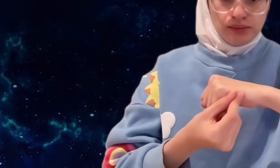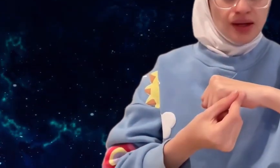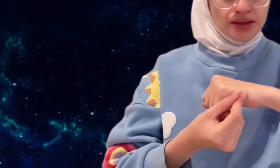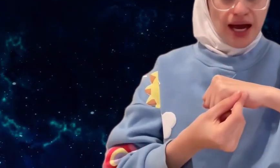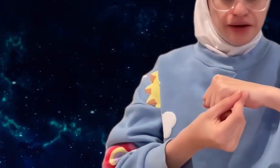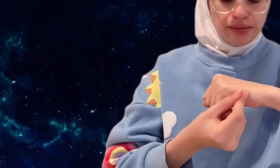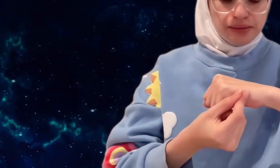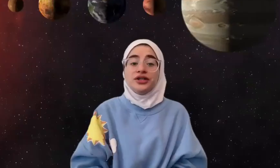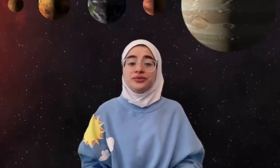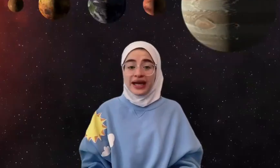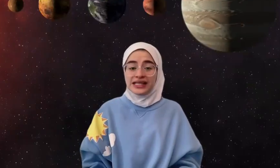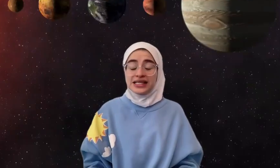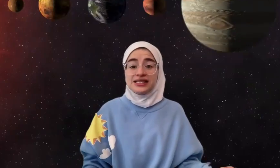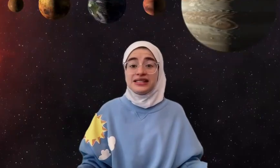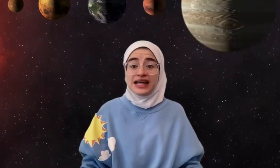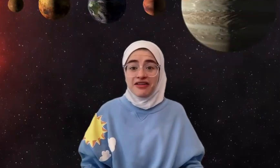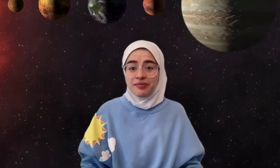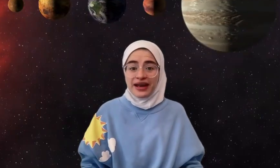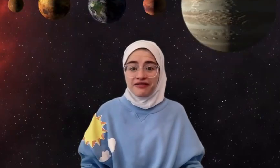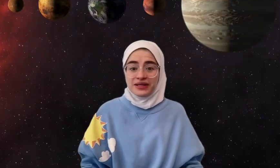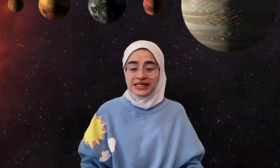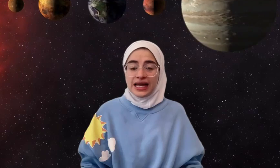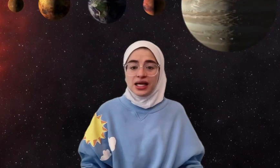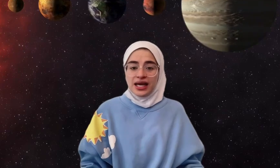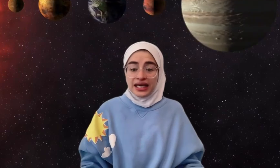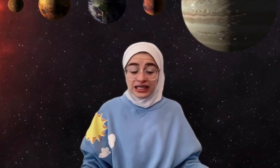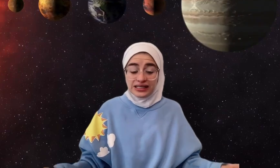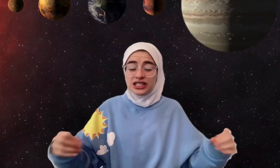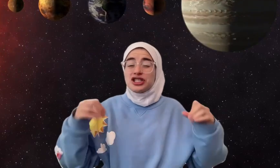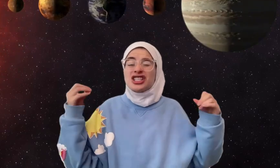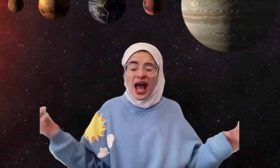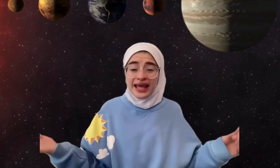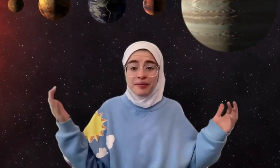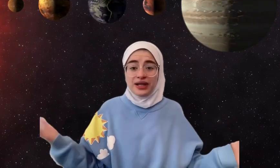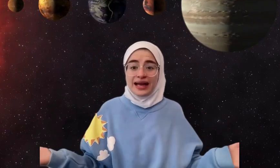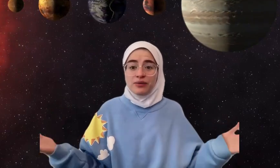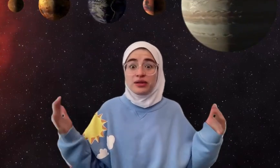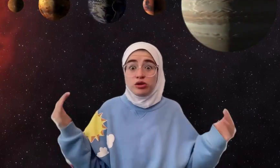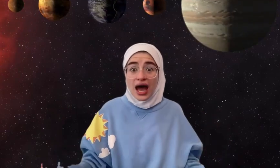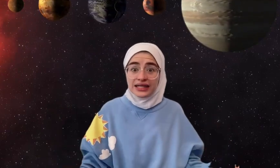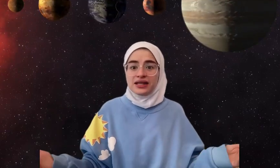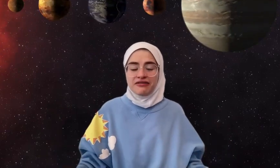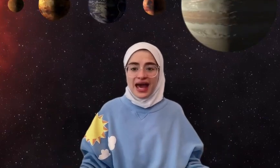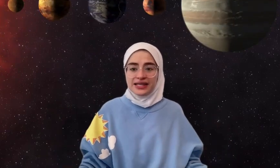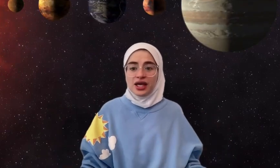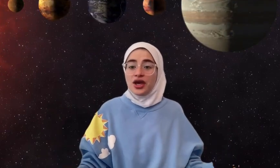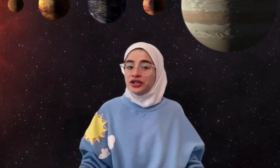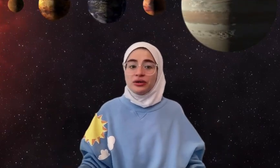Saturn. Uranus is the seventh planet from the sun. It is a giant planet with lots of gas. You